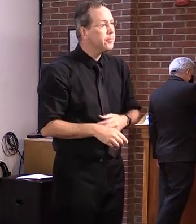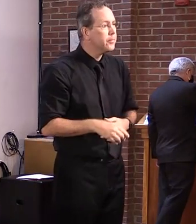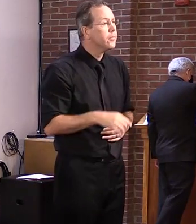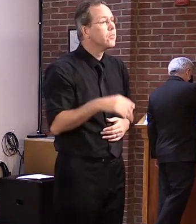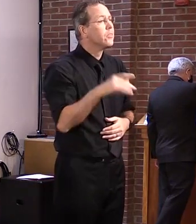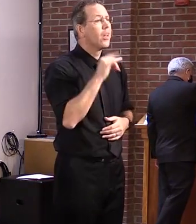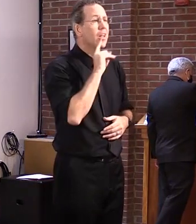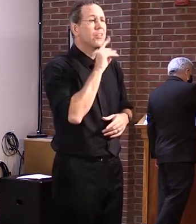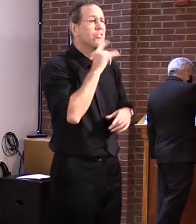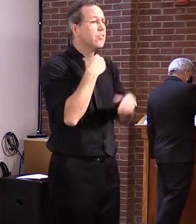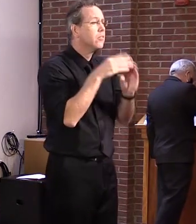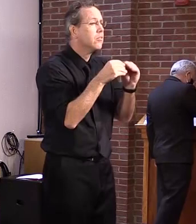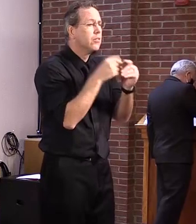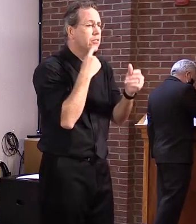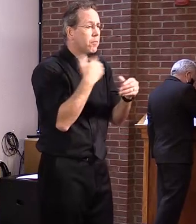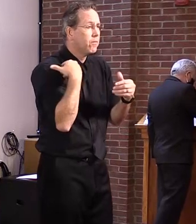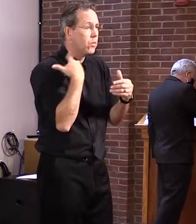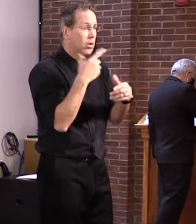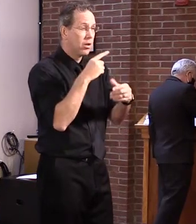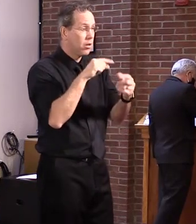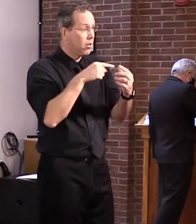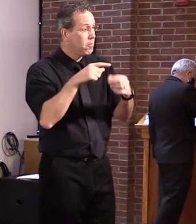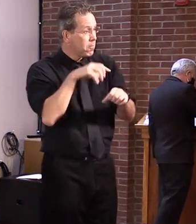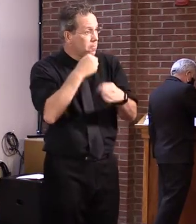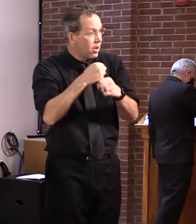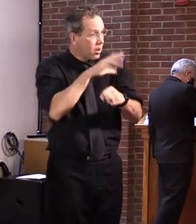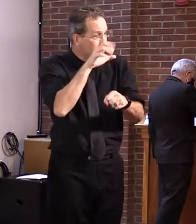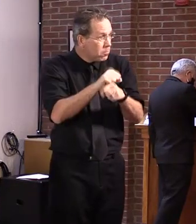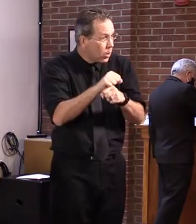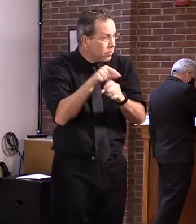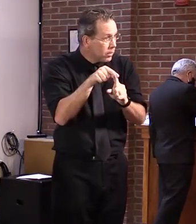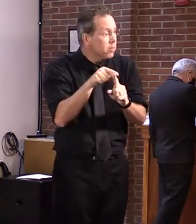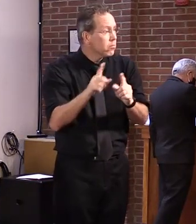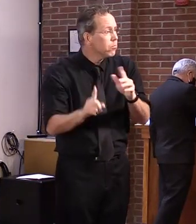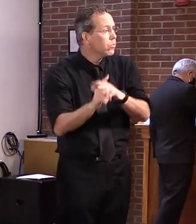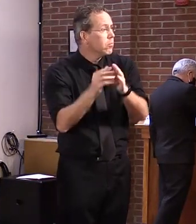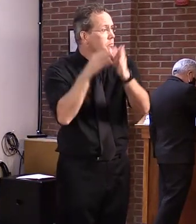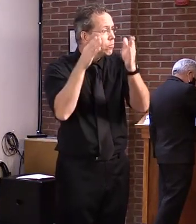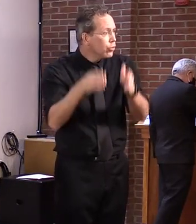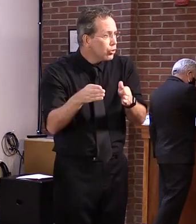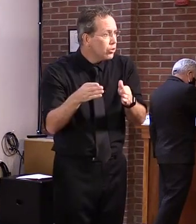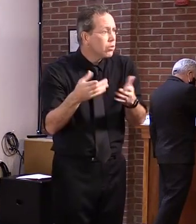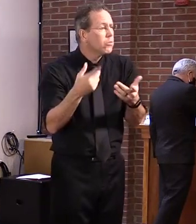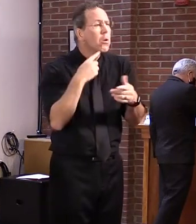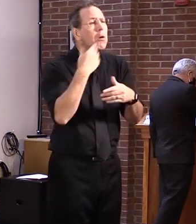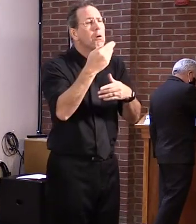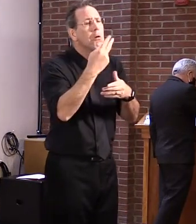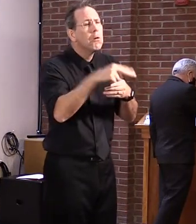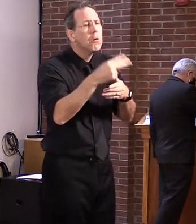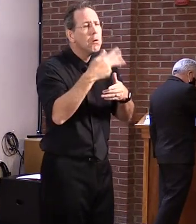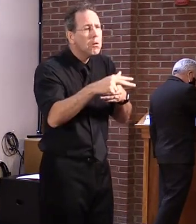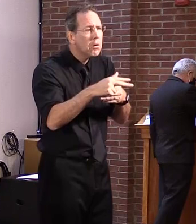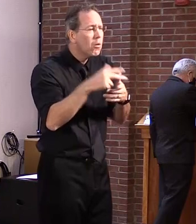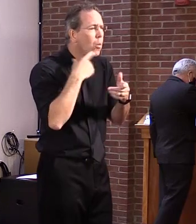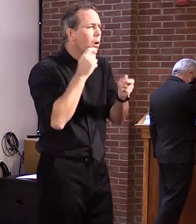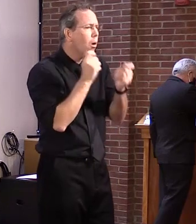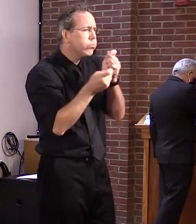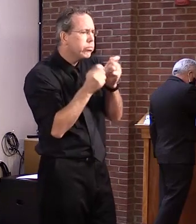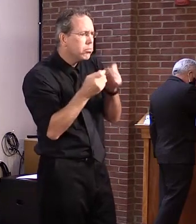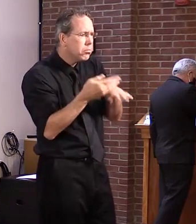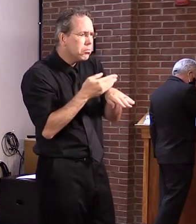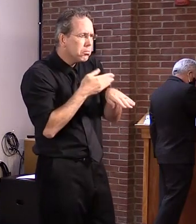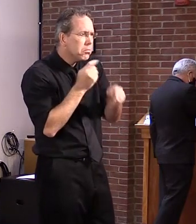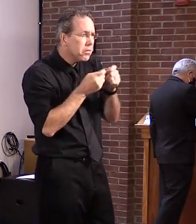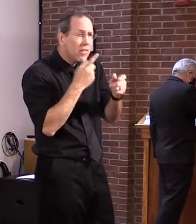weeks to, you know, work out any, um, bugs in that system, uh, to make adjustments to